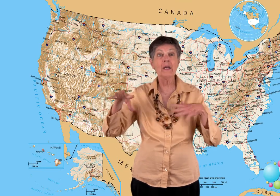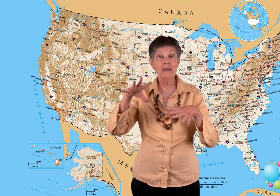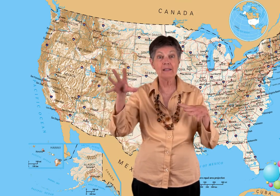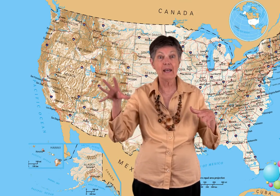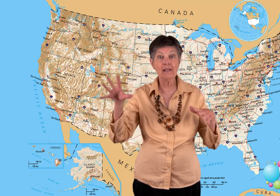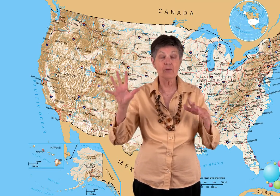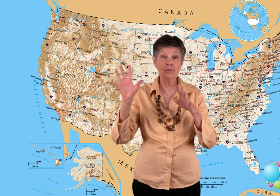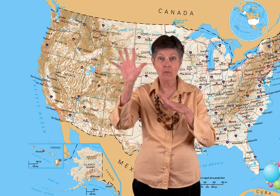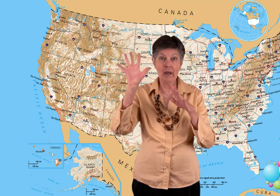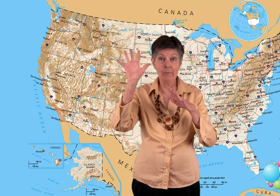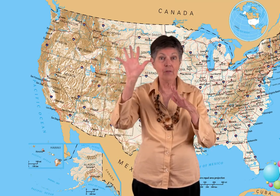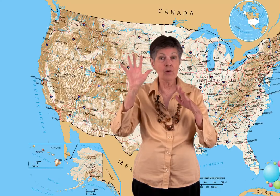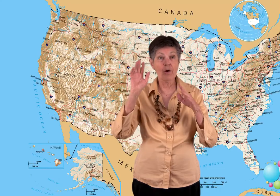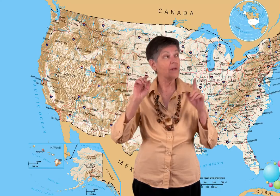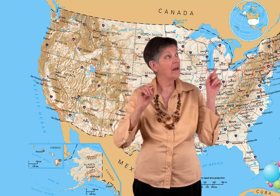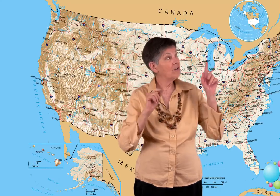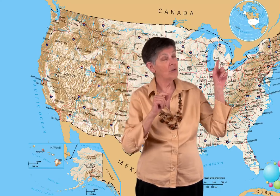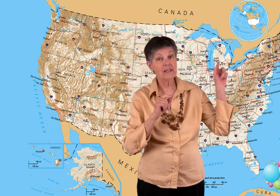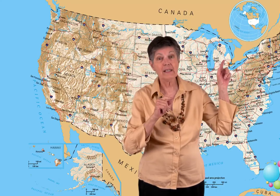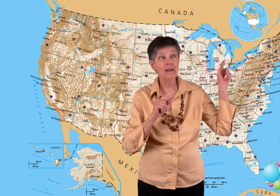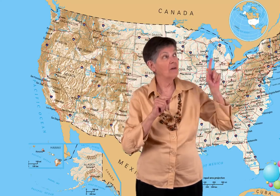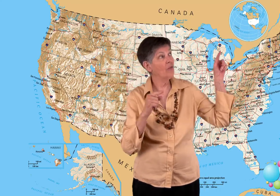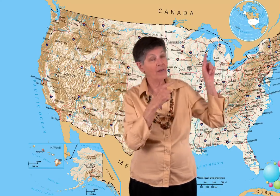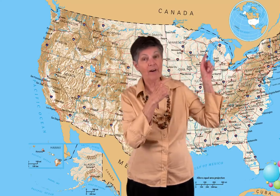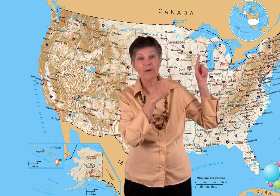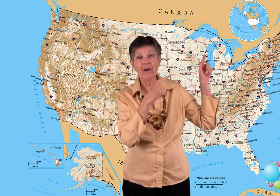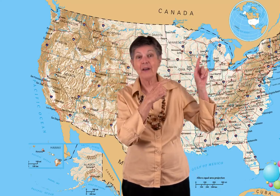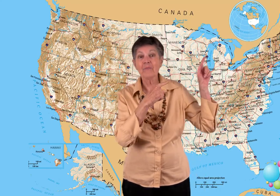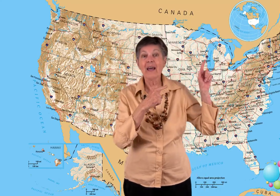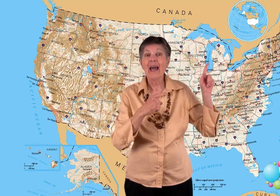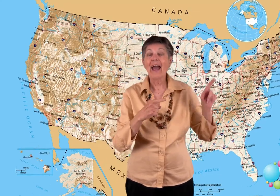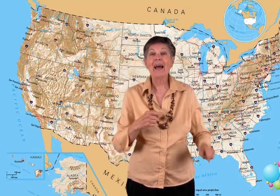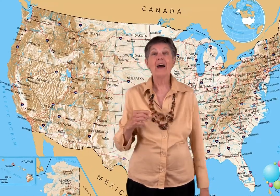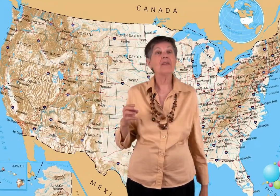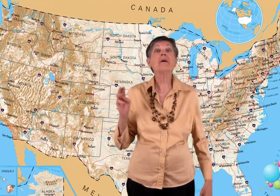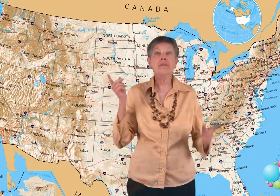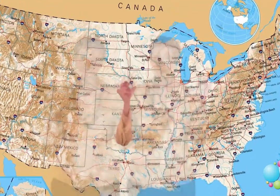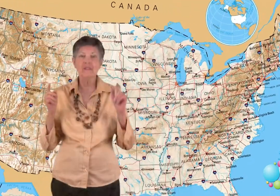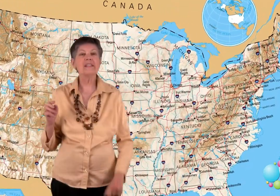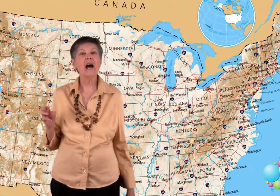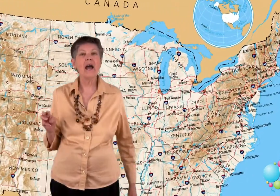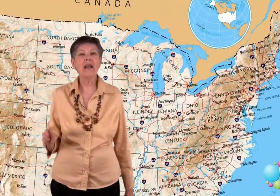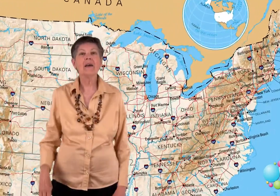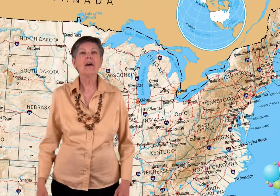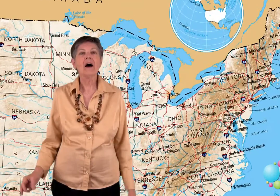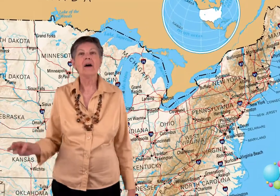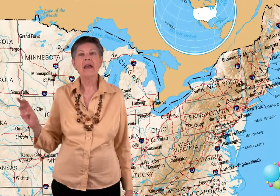England states, so it's way up in the north, as you can see over there. Okay, and the sign, the